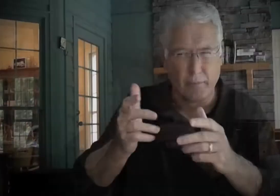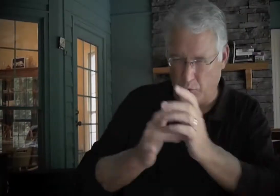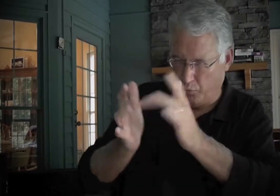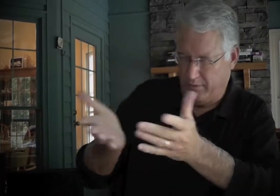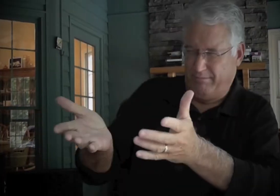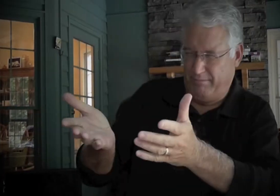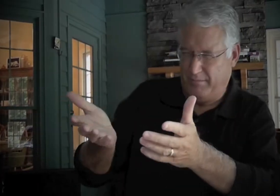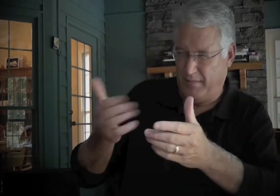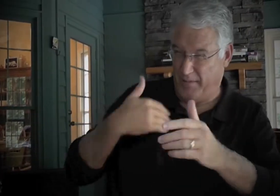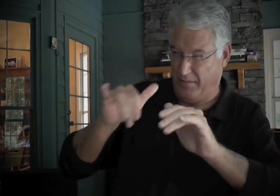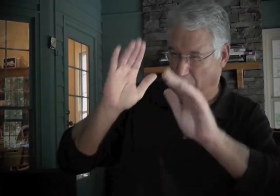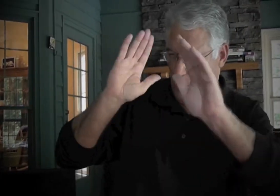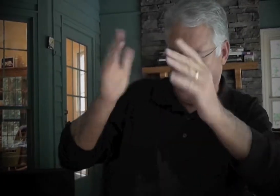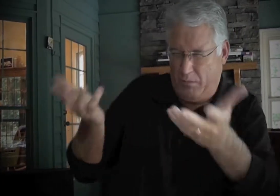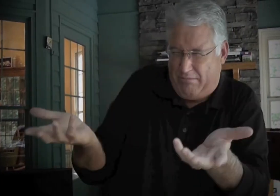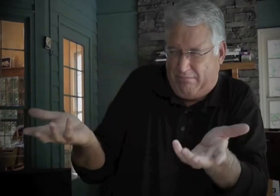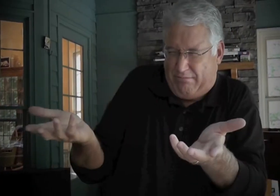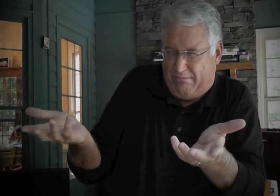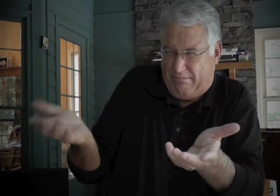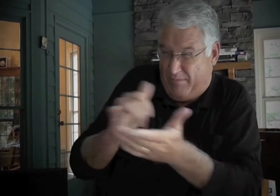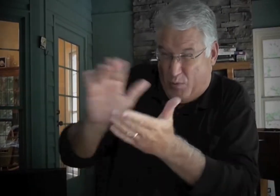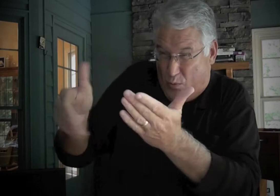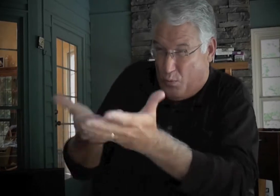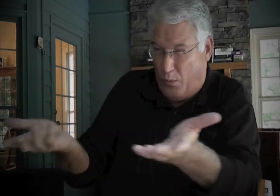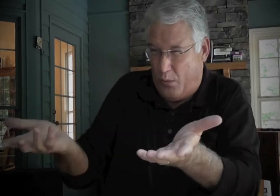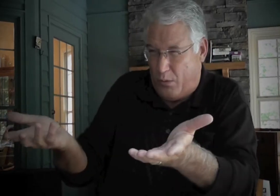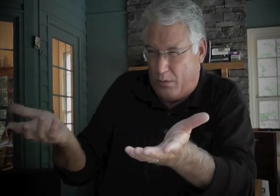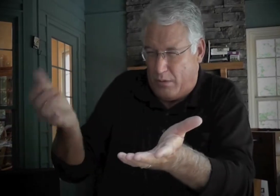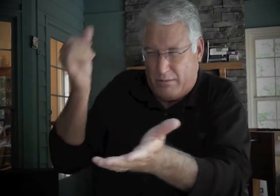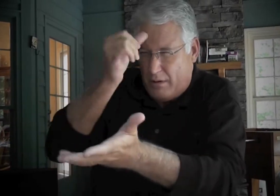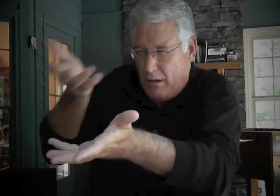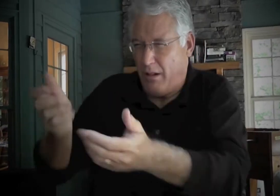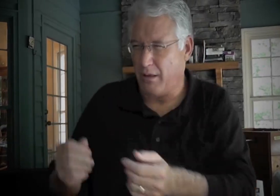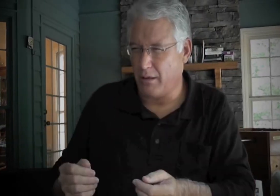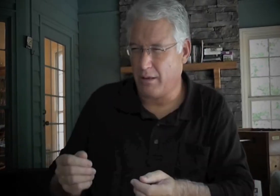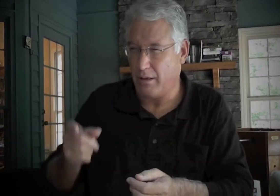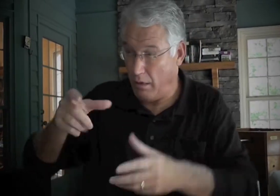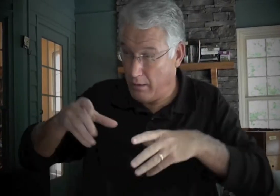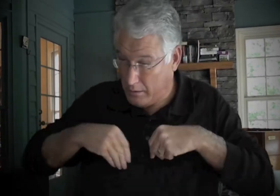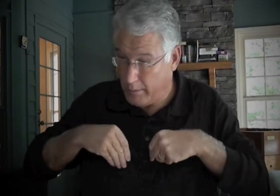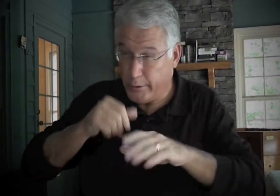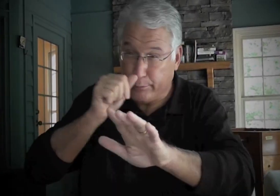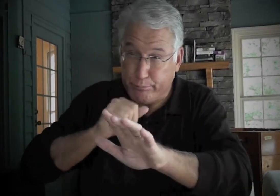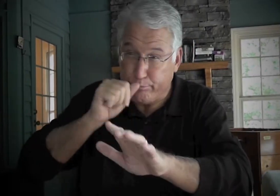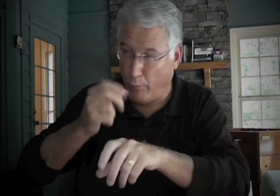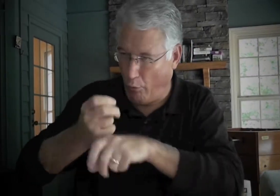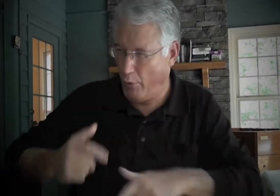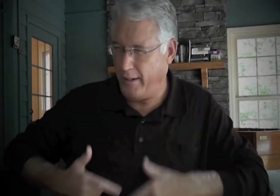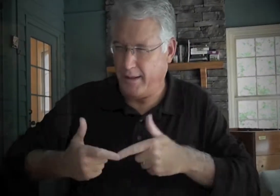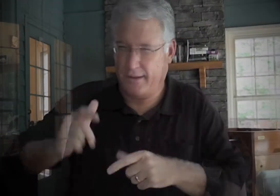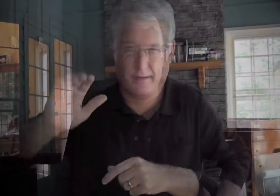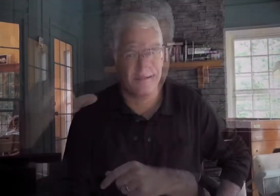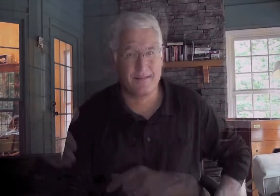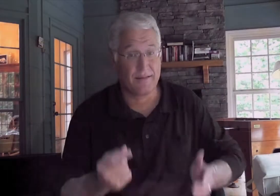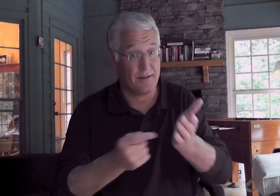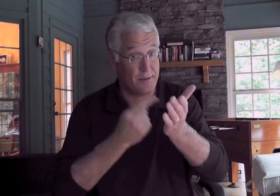make fun of Christians. And they'll say, what? You have this hope? What is that? That's silliness. How can you accept just putting up with things?